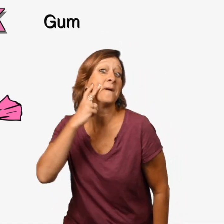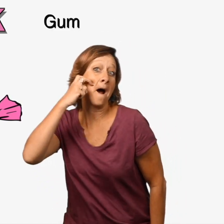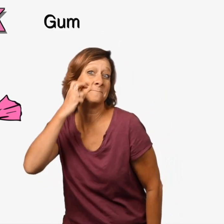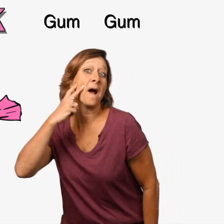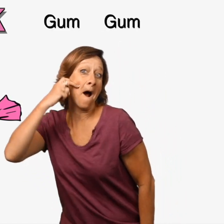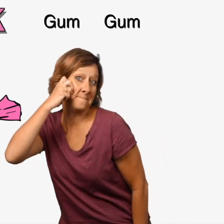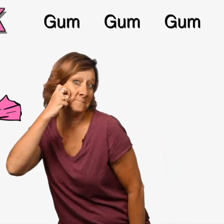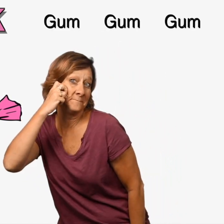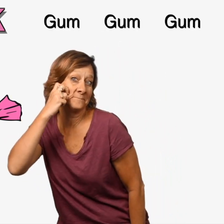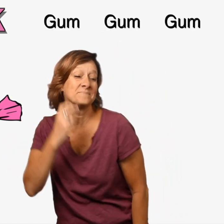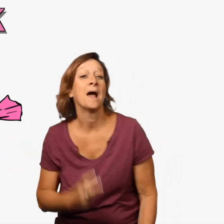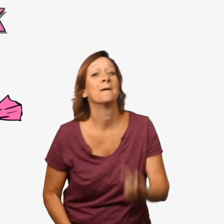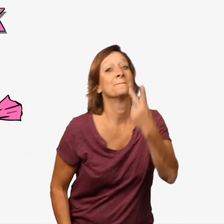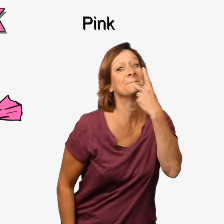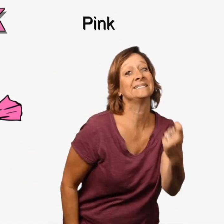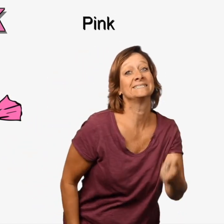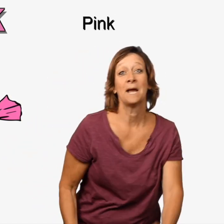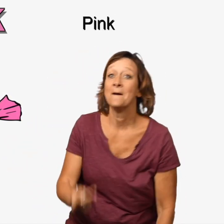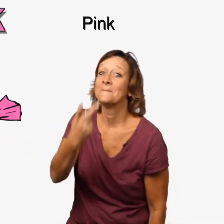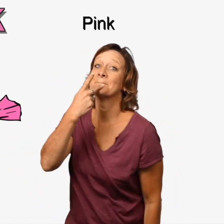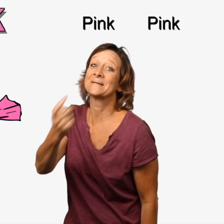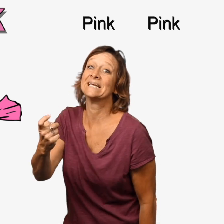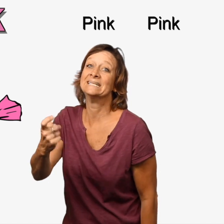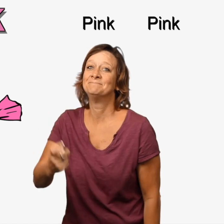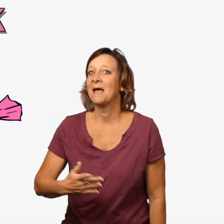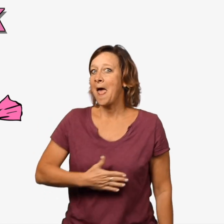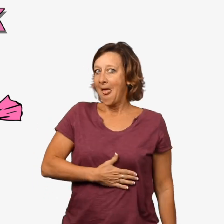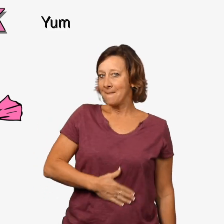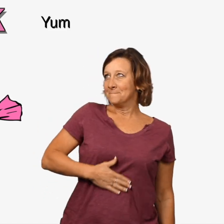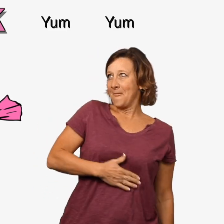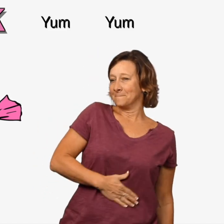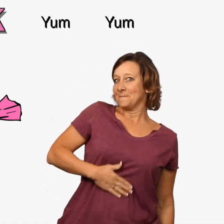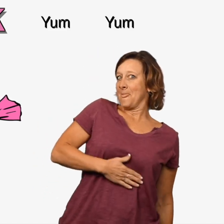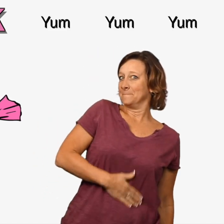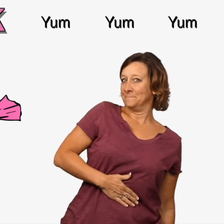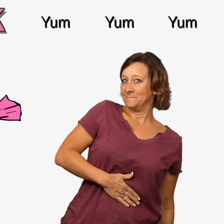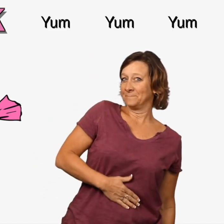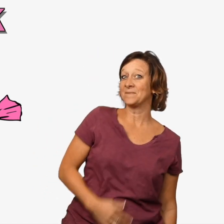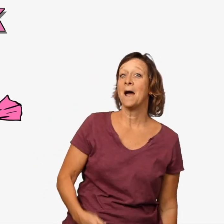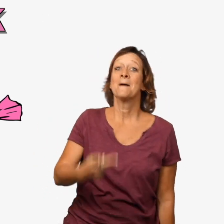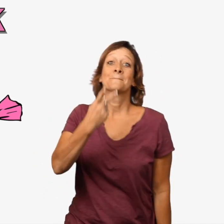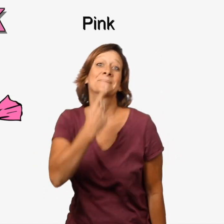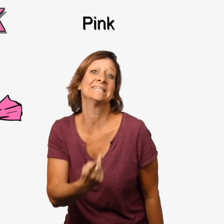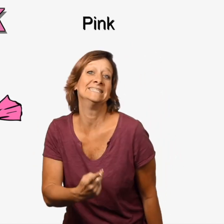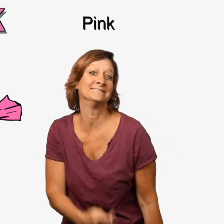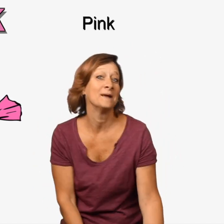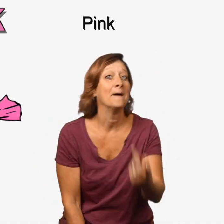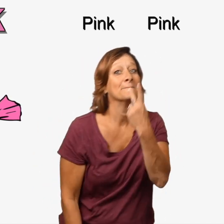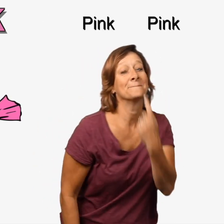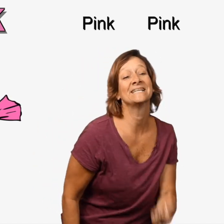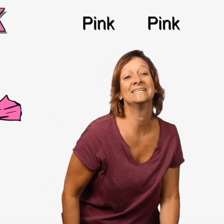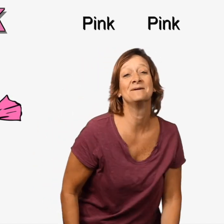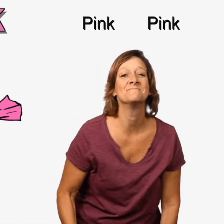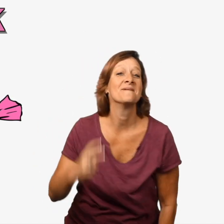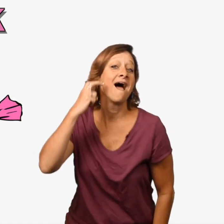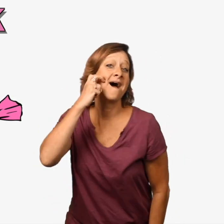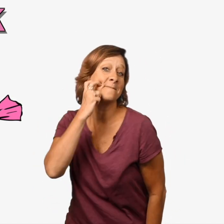gum, gum, gum, pink, pink, yum, yum, yum, pink, pink, gum,